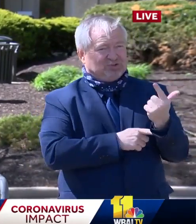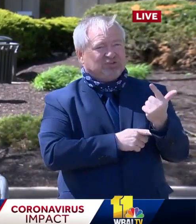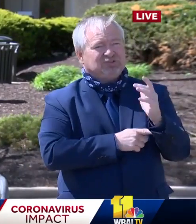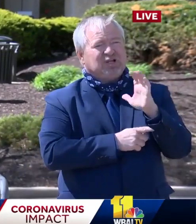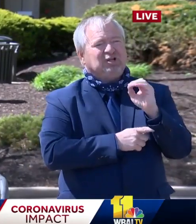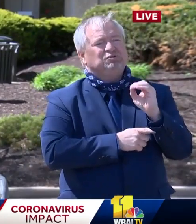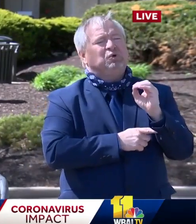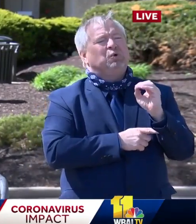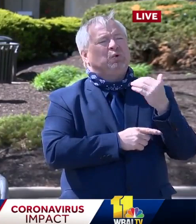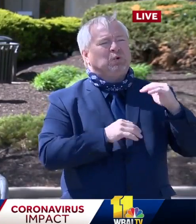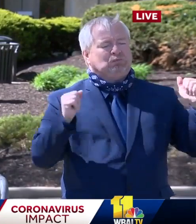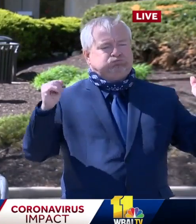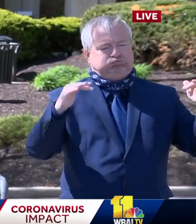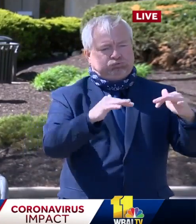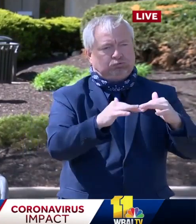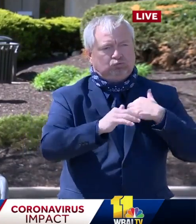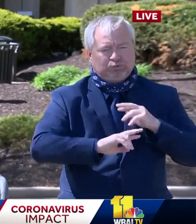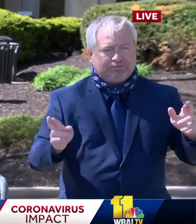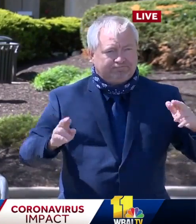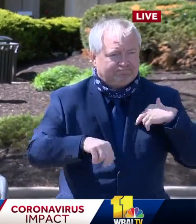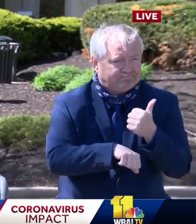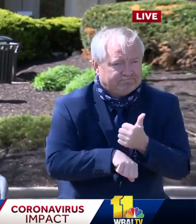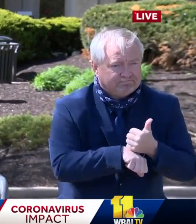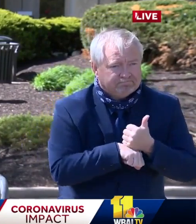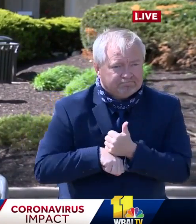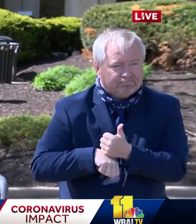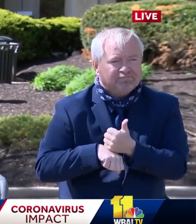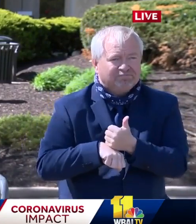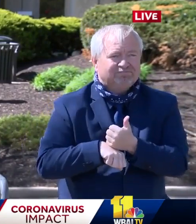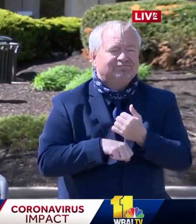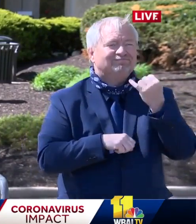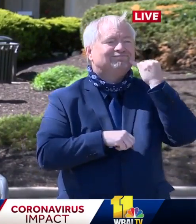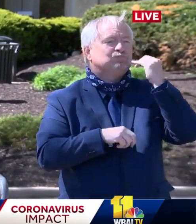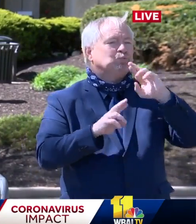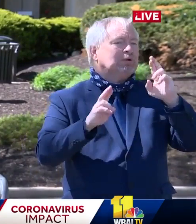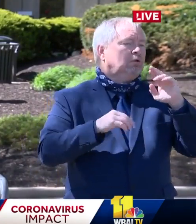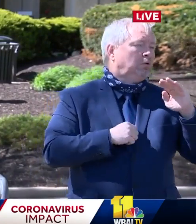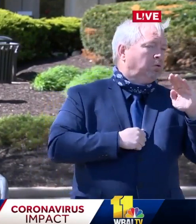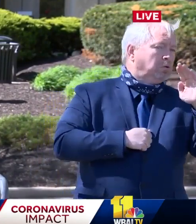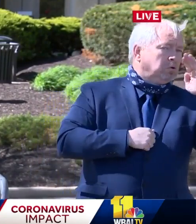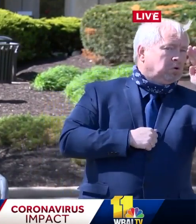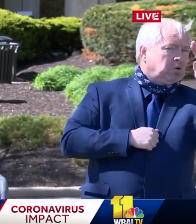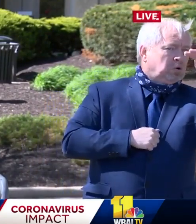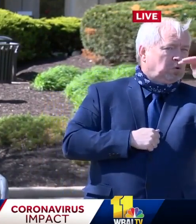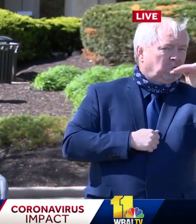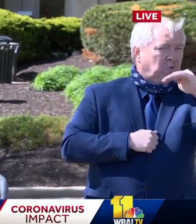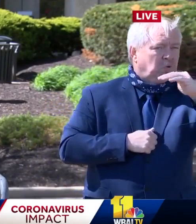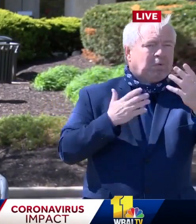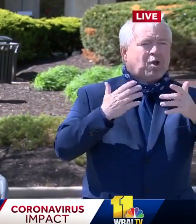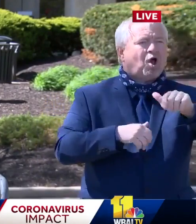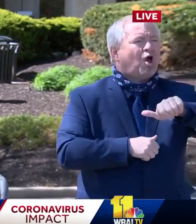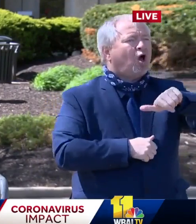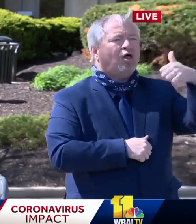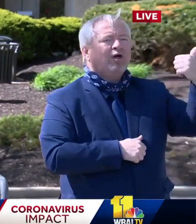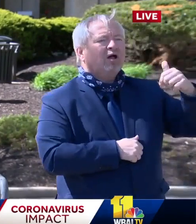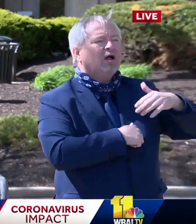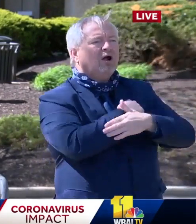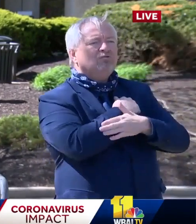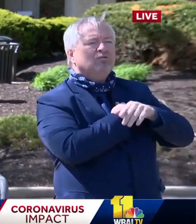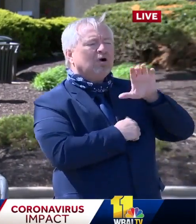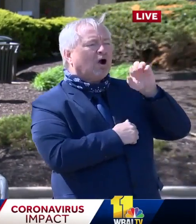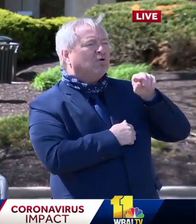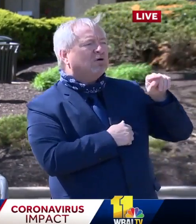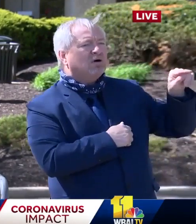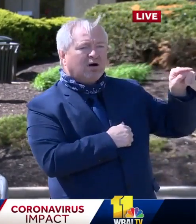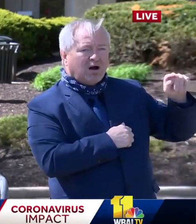is that as we get on the backside of the peak of the surge here in Prince George's County, we'll be able to leverage this resource,